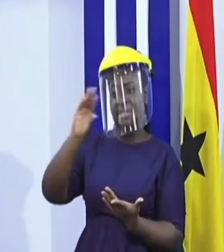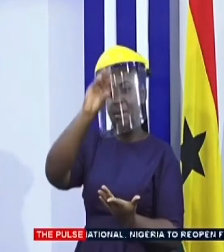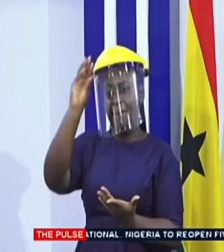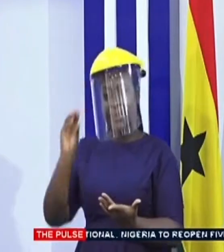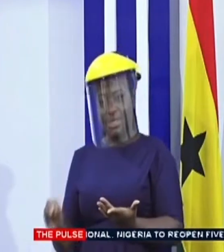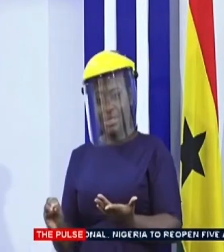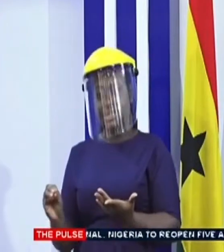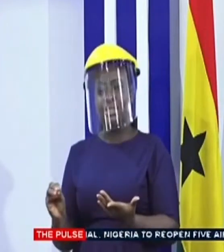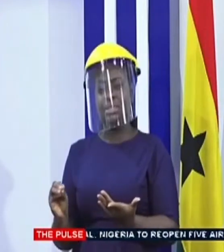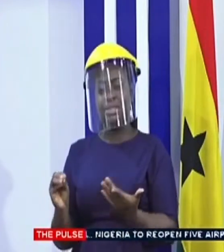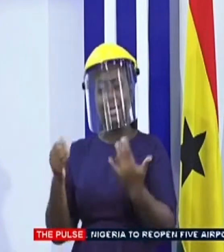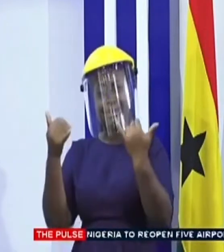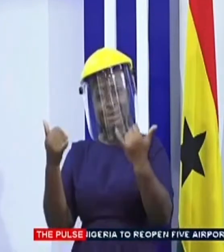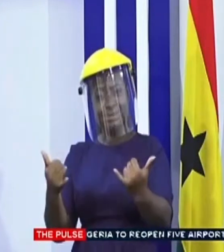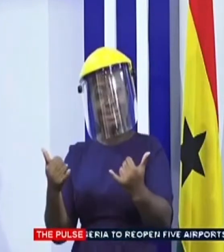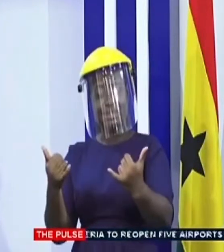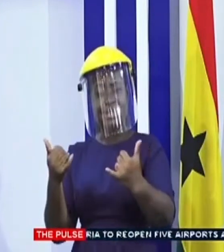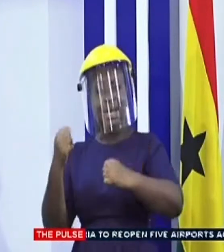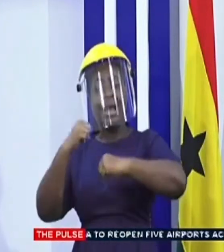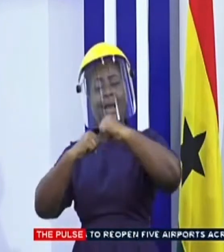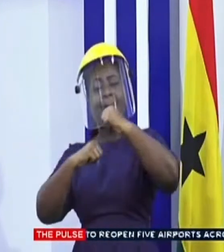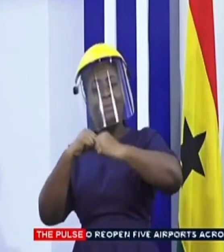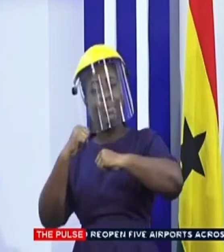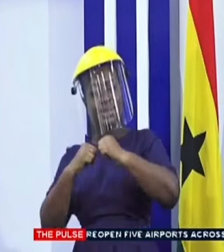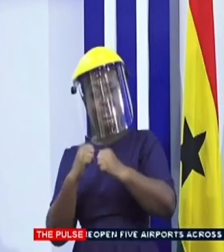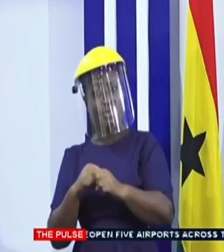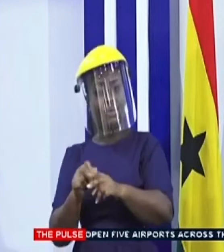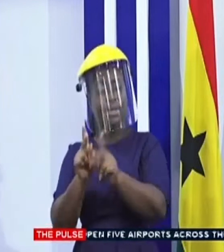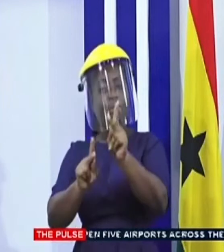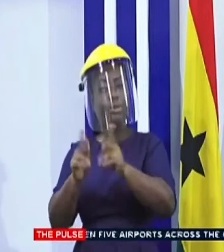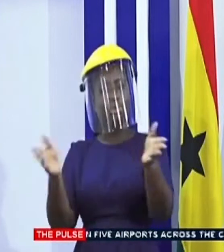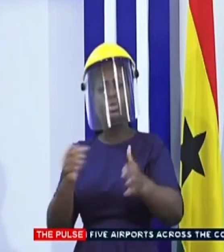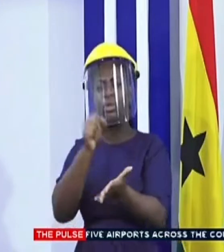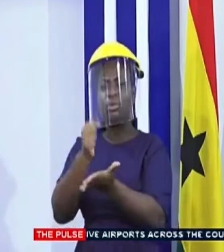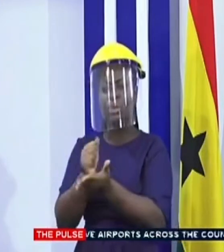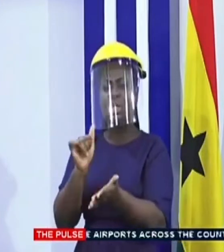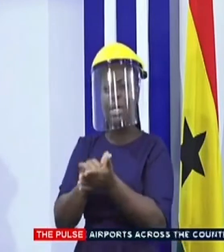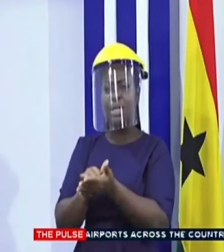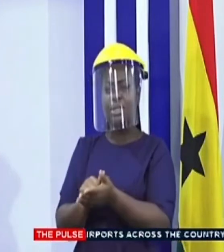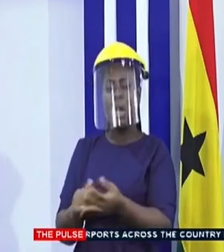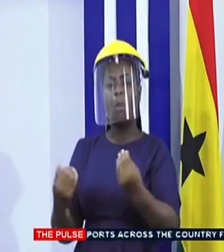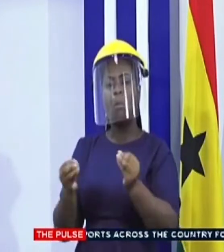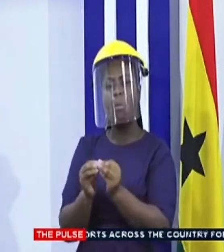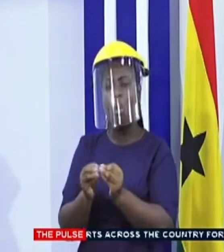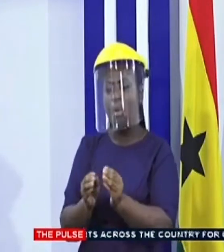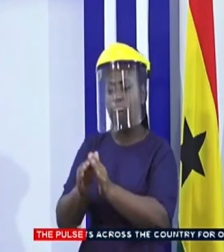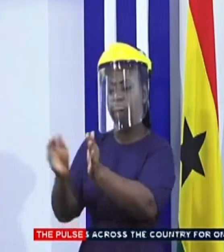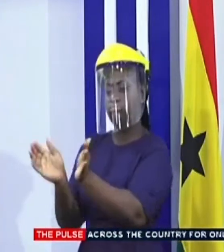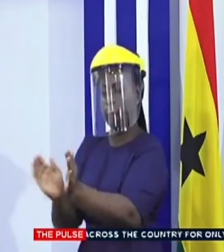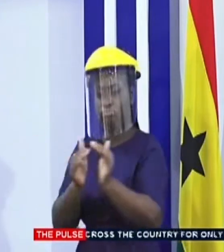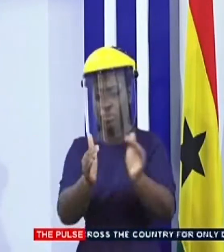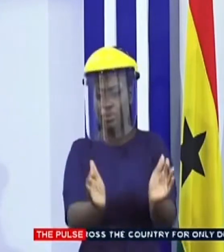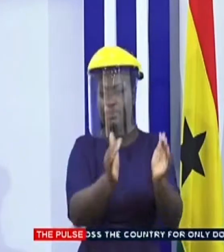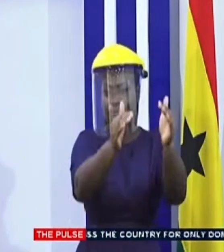carrying capacity of the venue, to ensure that adequate spacing for seating